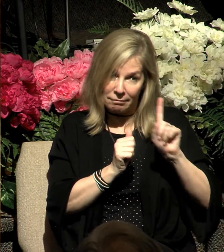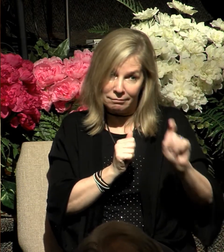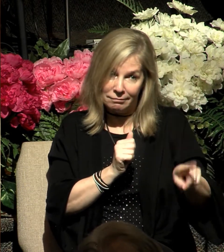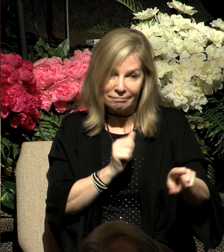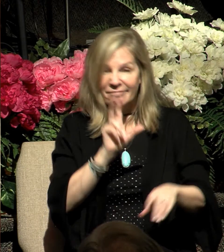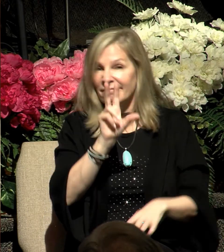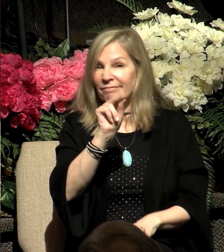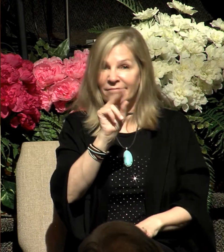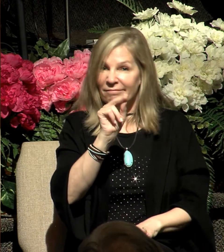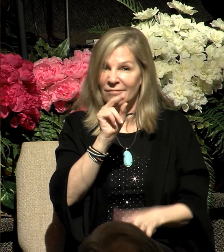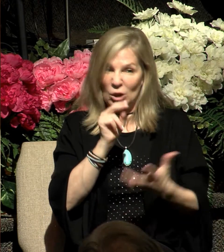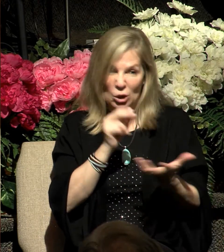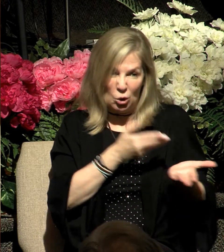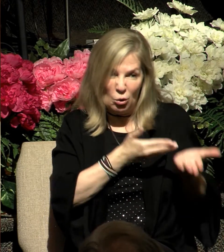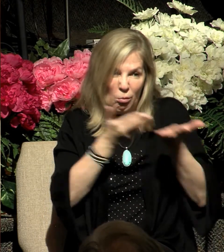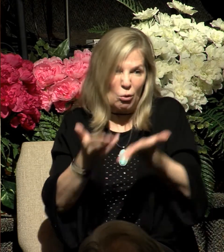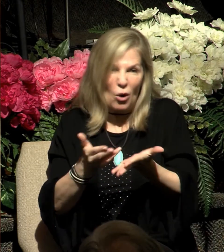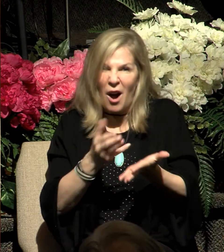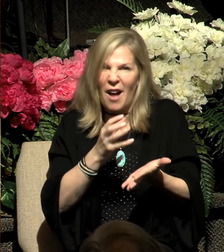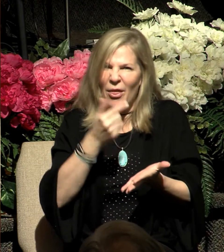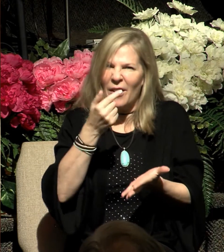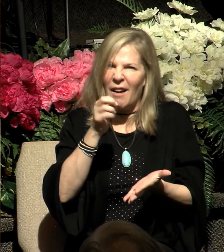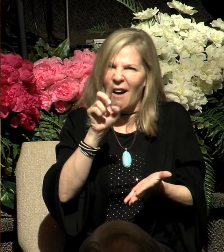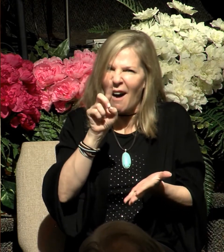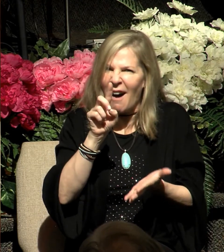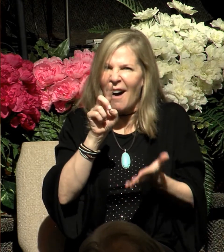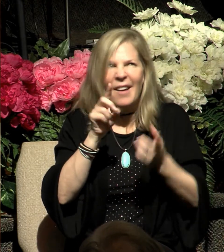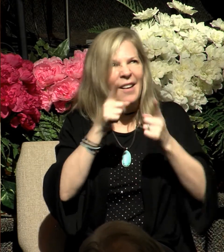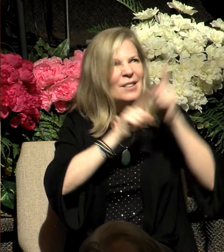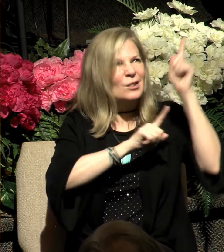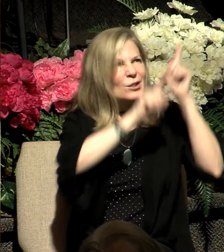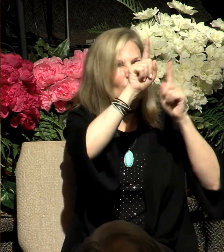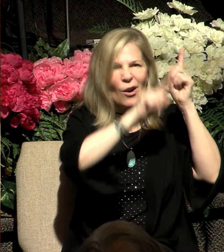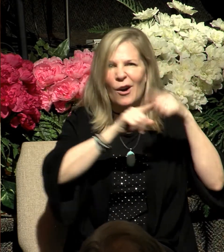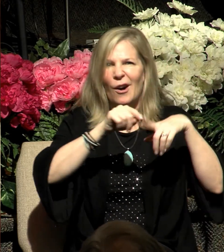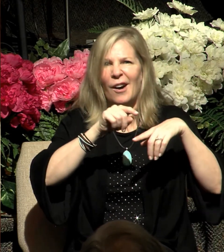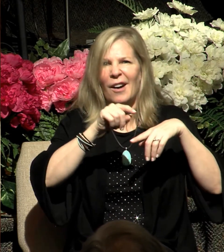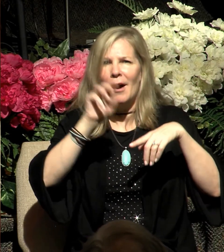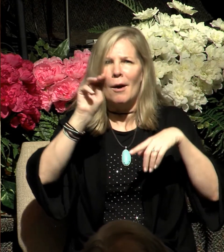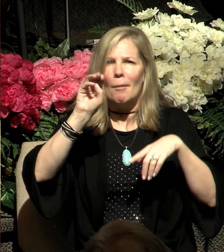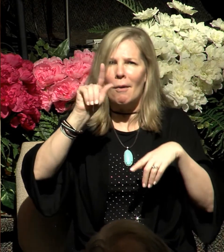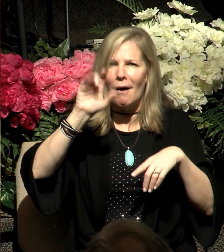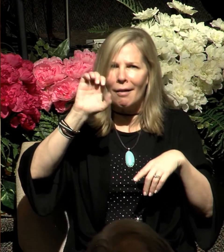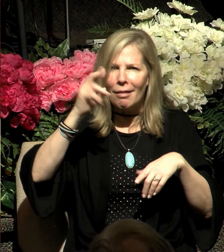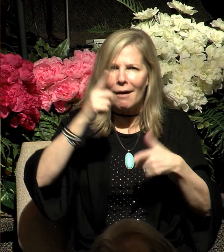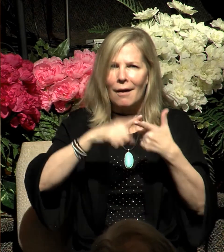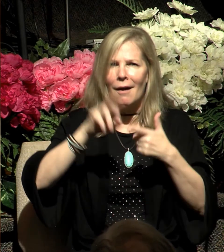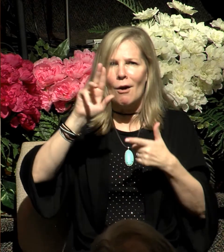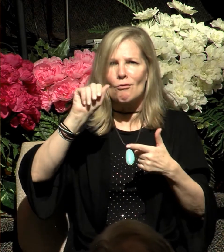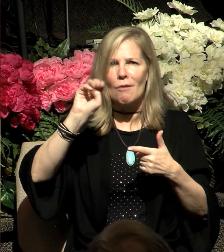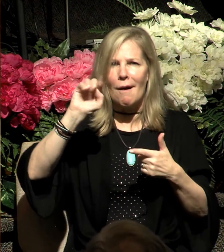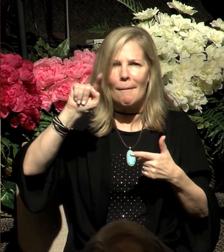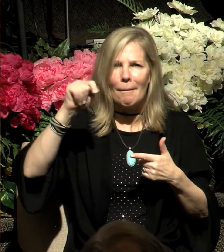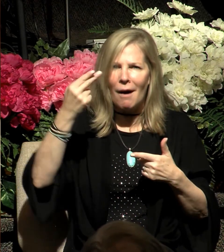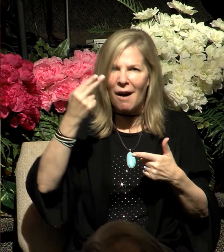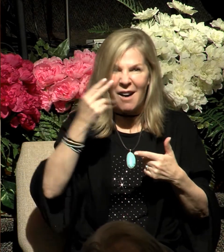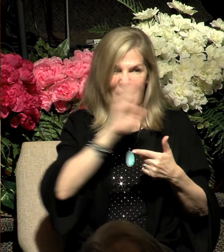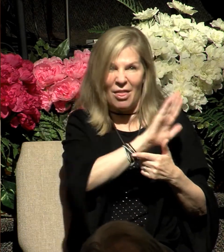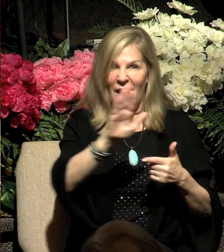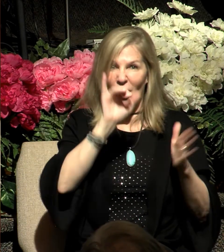tabernacle of Moloch and the star of the god Ramphah, the images which you made to worship. I also will remove you beyond